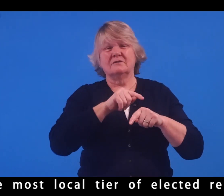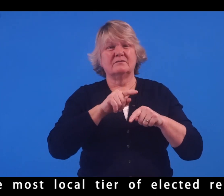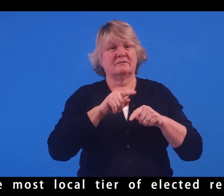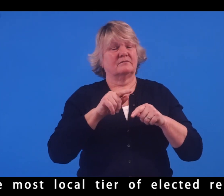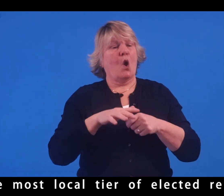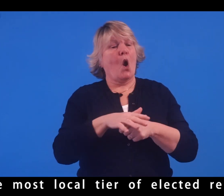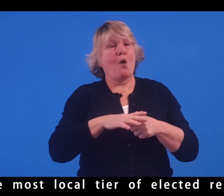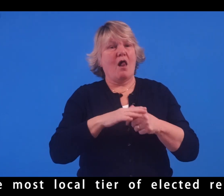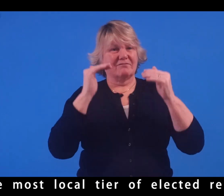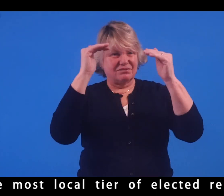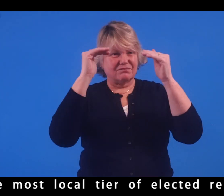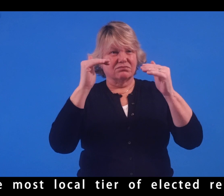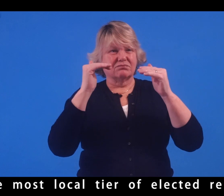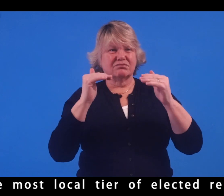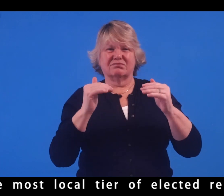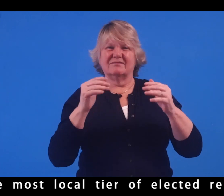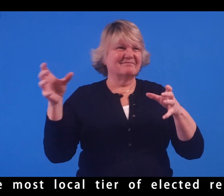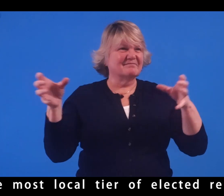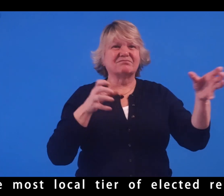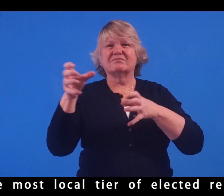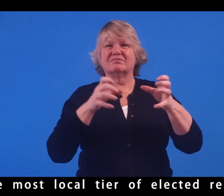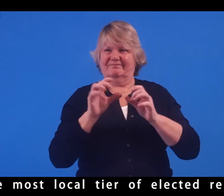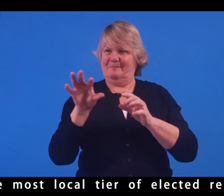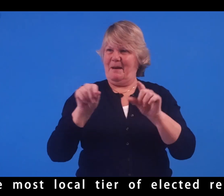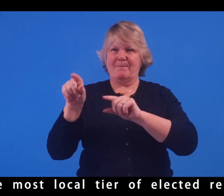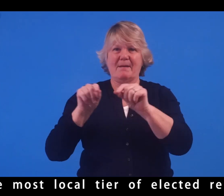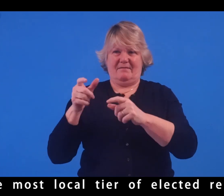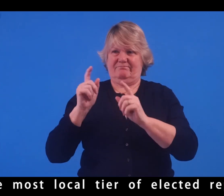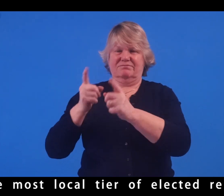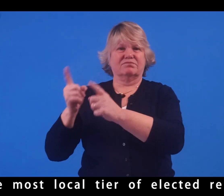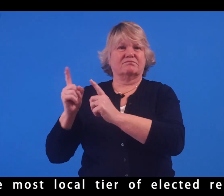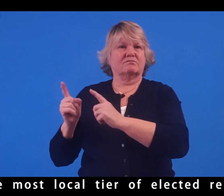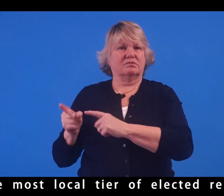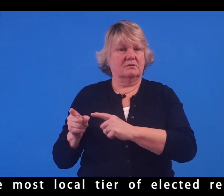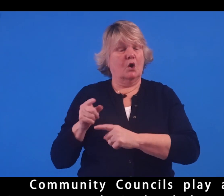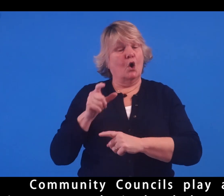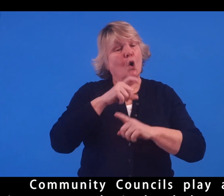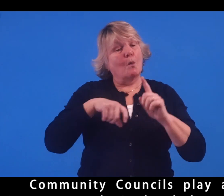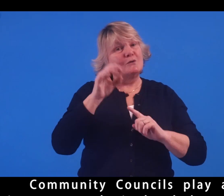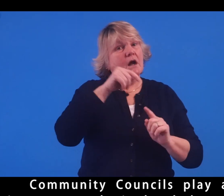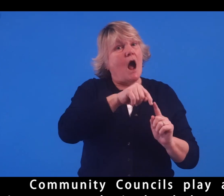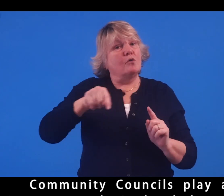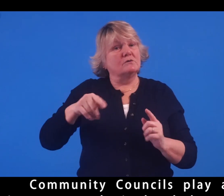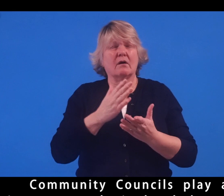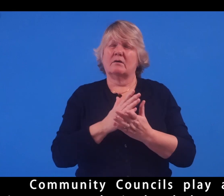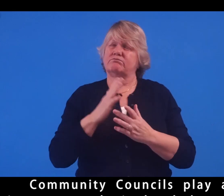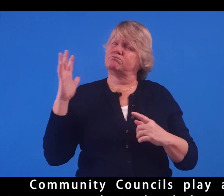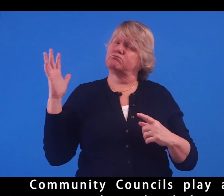As the most local tier of elected representation, community councils play an